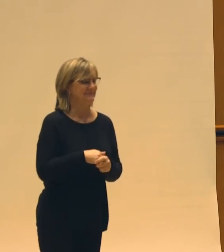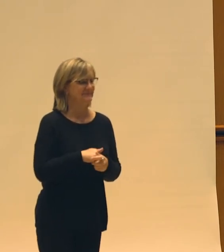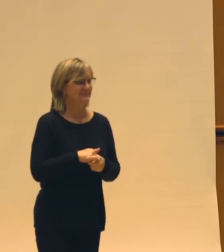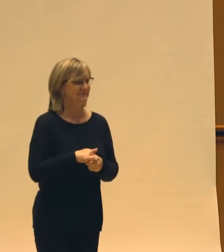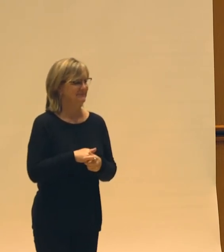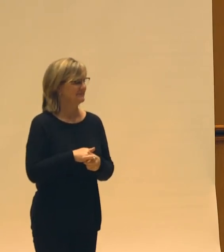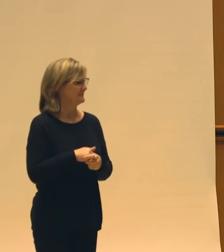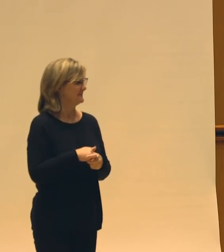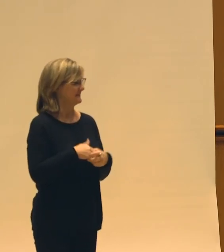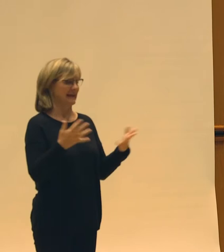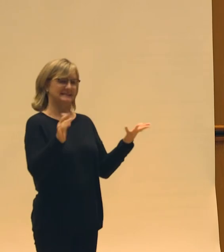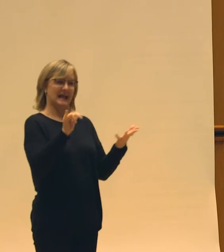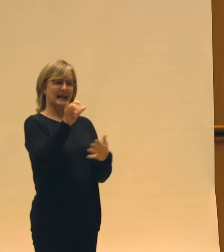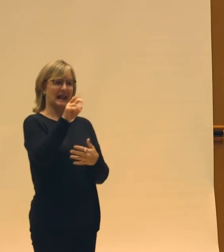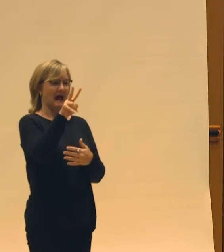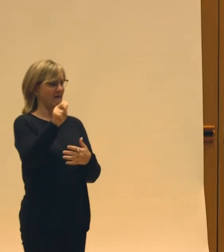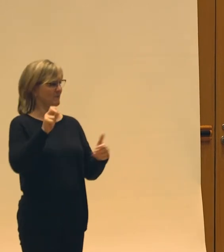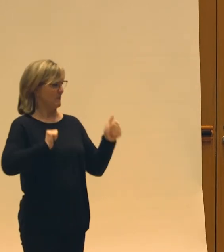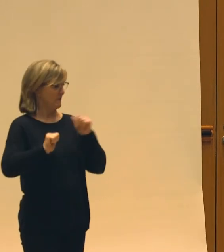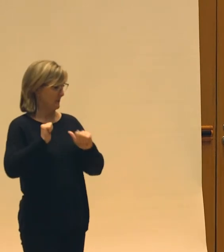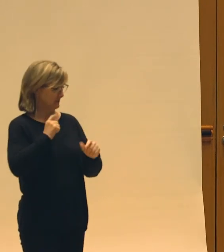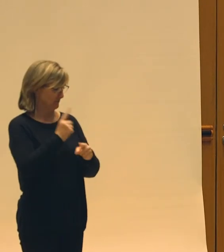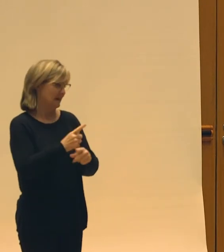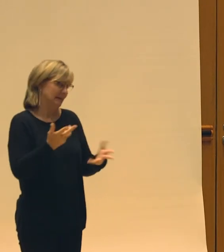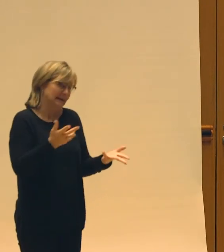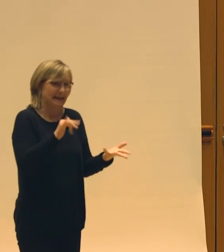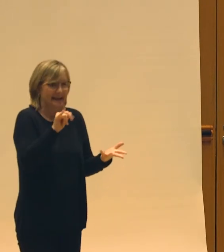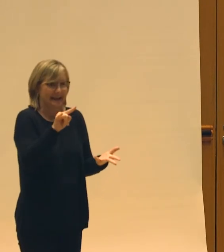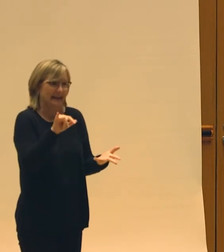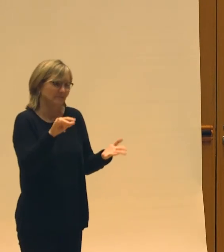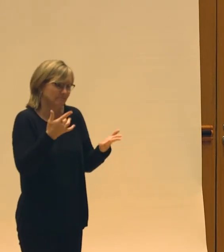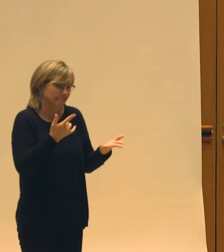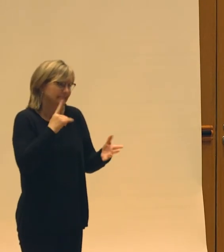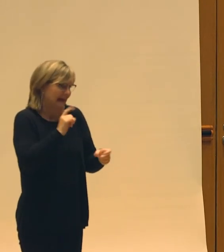It's like live performance, right? Okay, it is live performance.